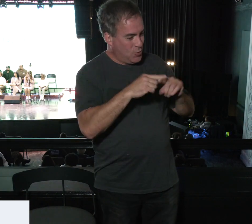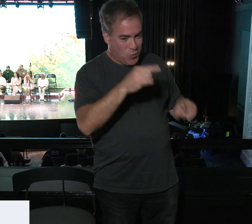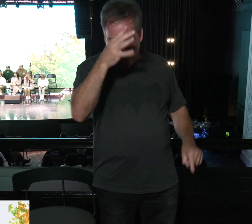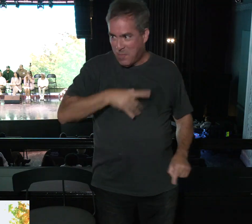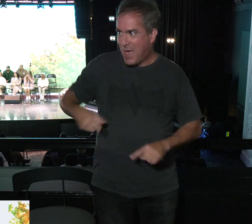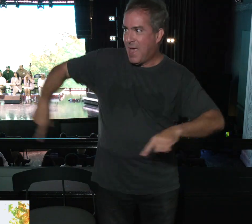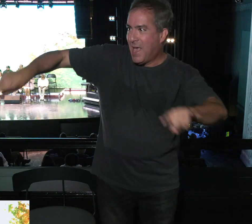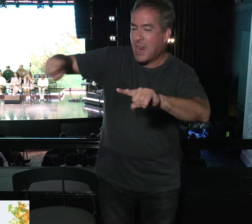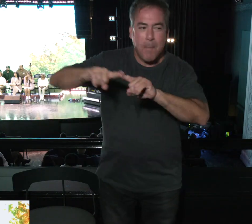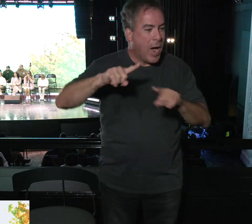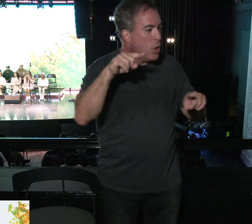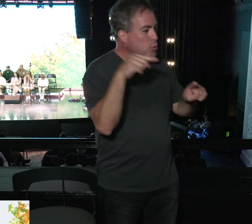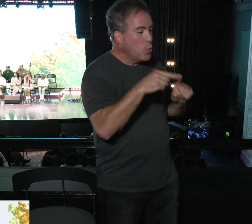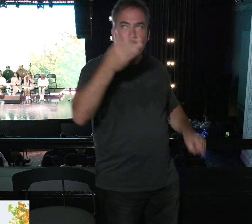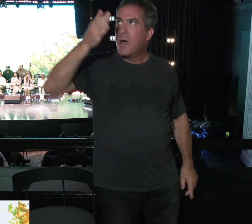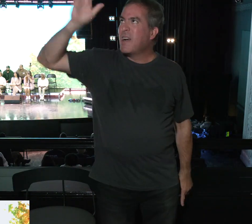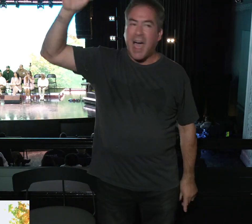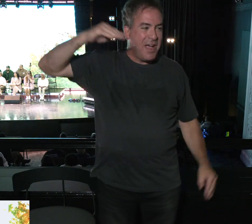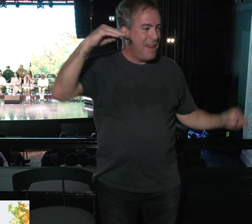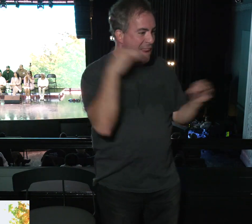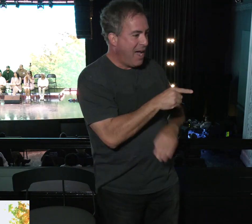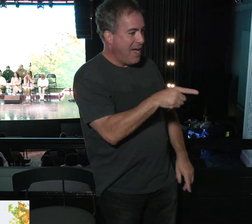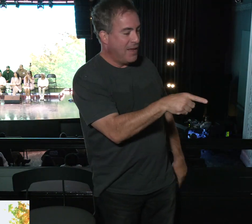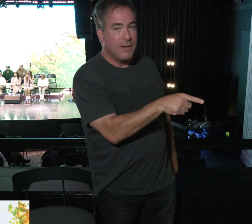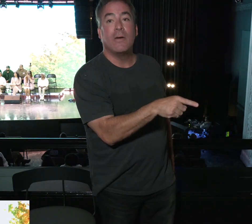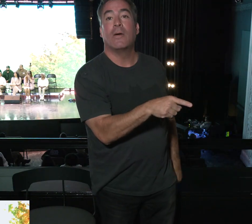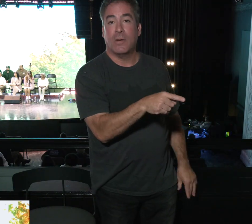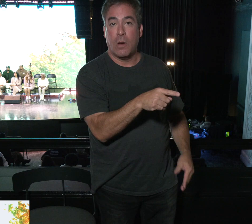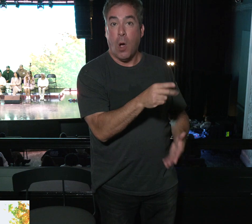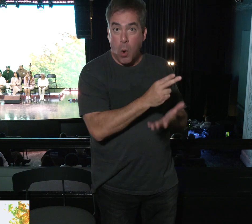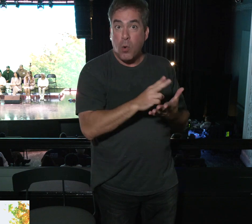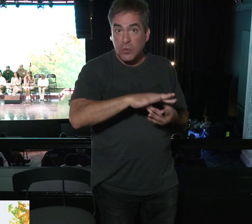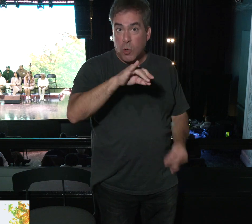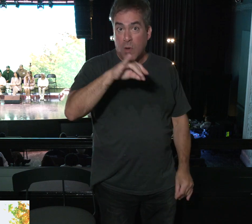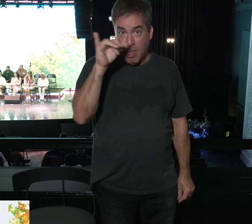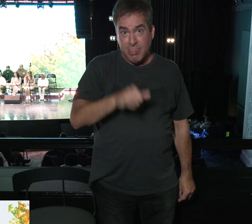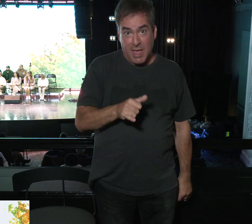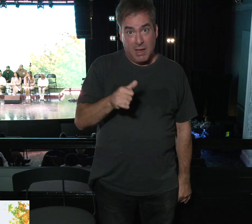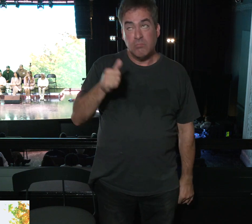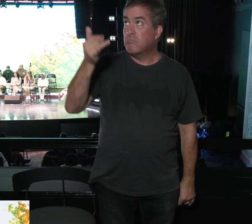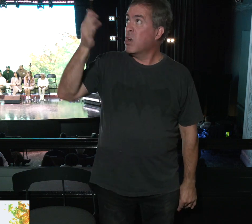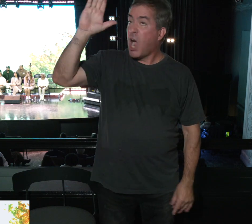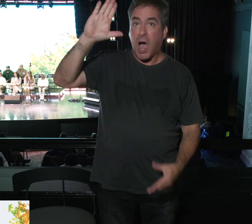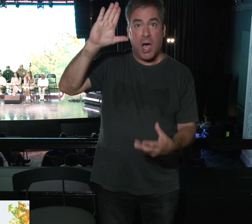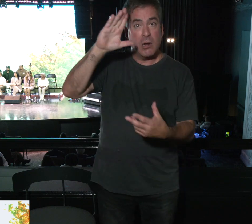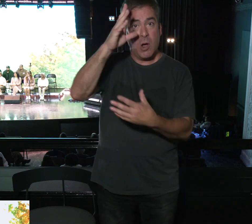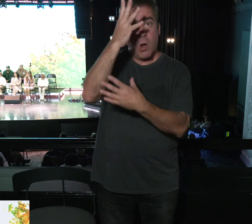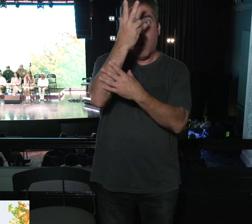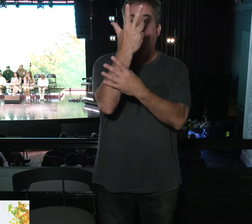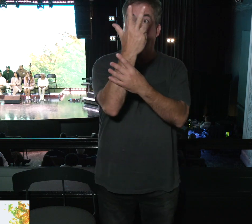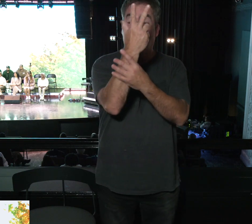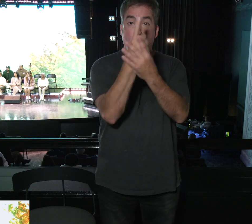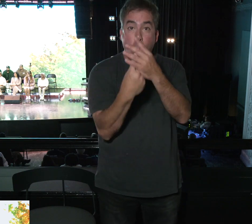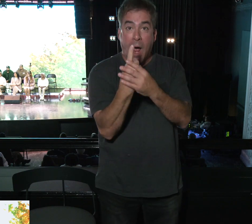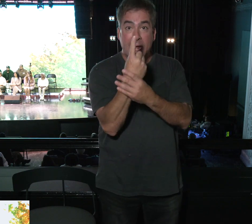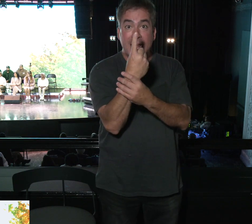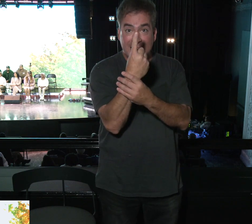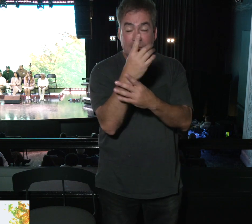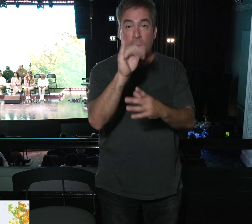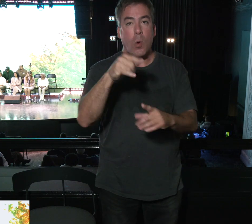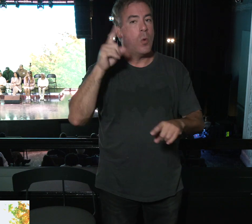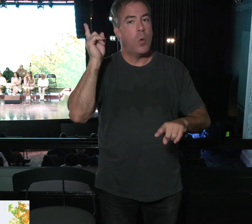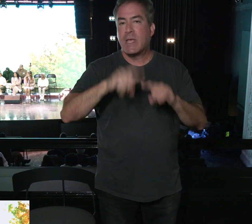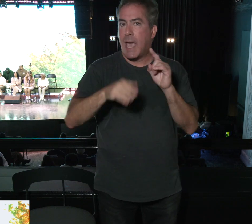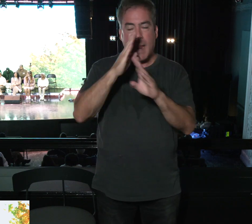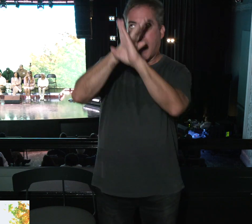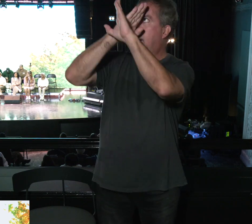men, but to God. The Holy Spirit's God. Because he's God, he's omnipresent. We can't hide